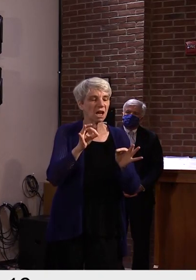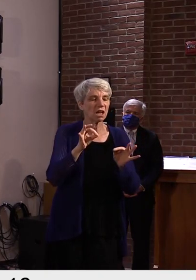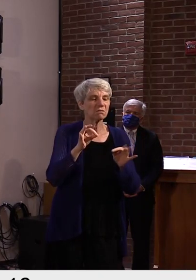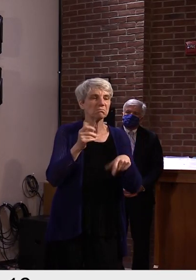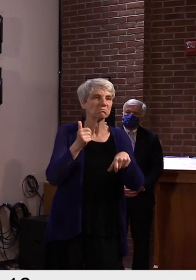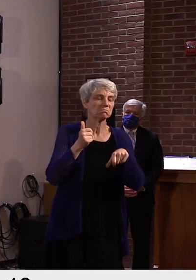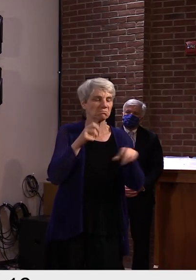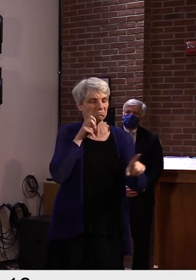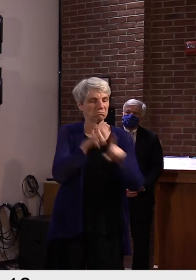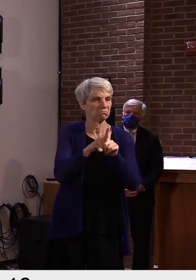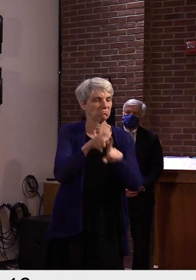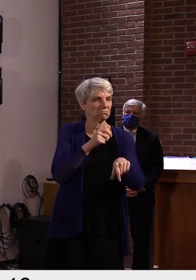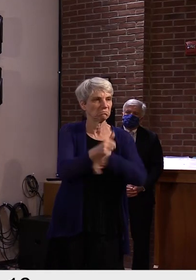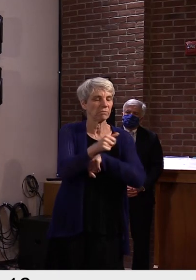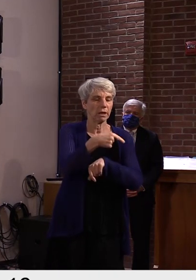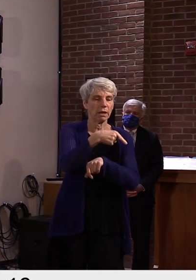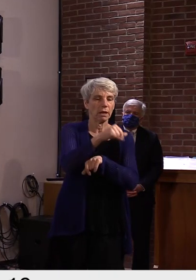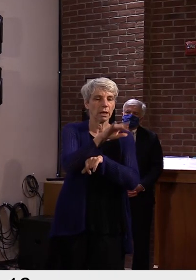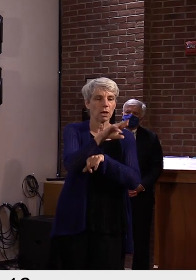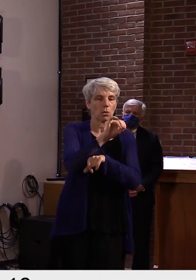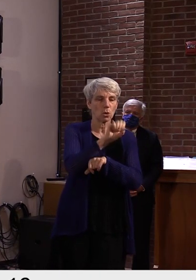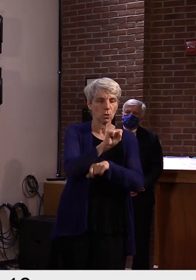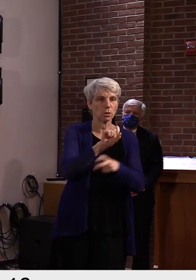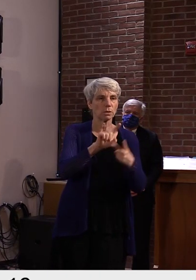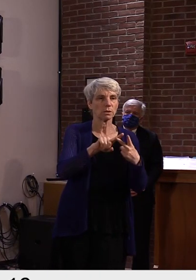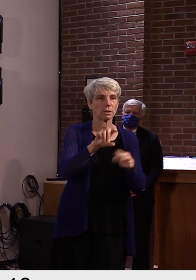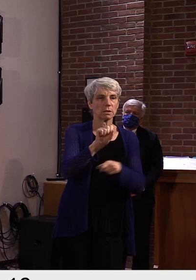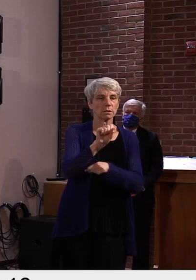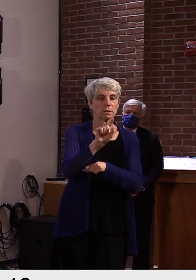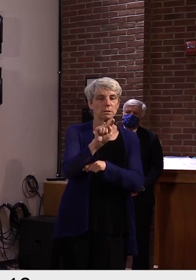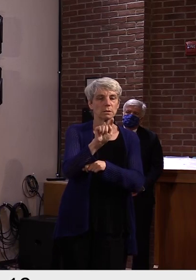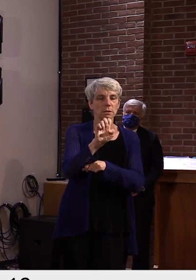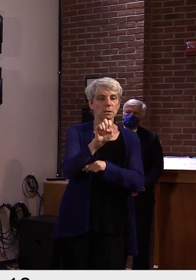the defendants, Keros and Bill Stanger primarily.